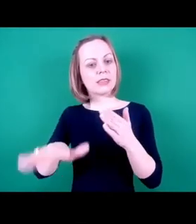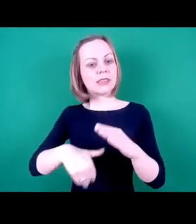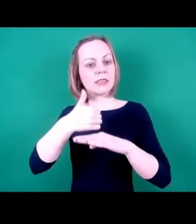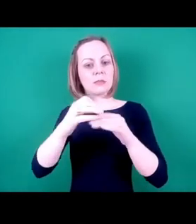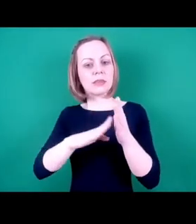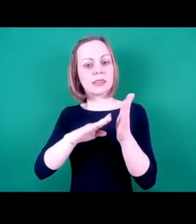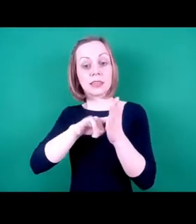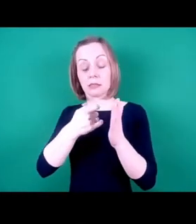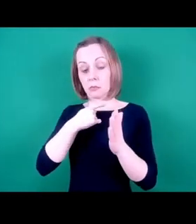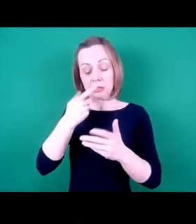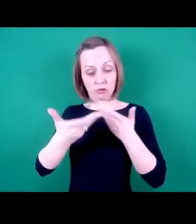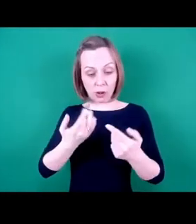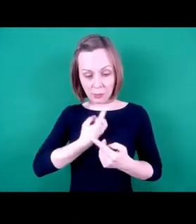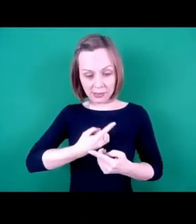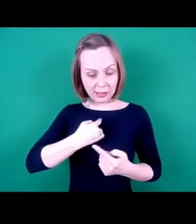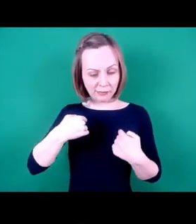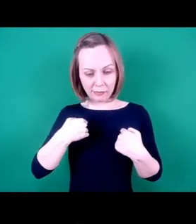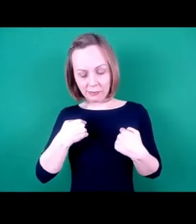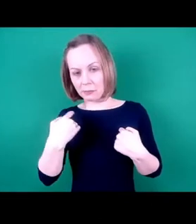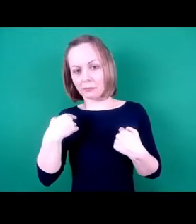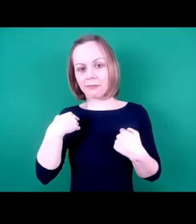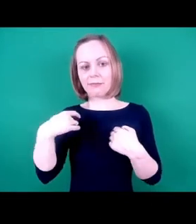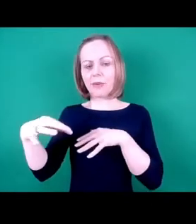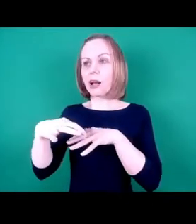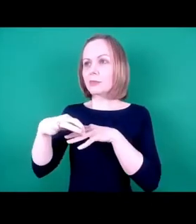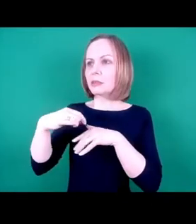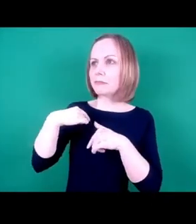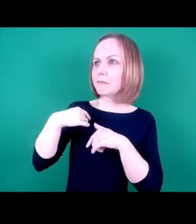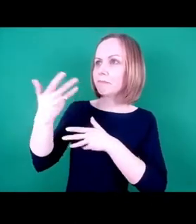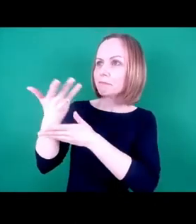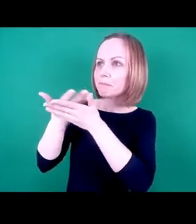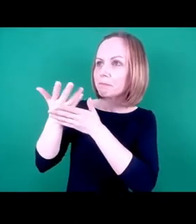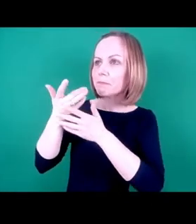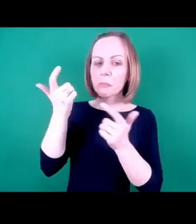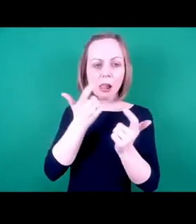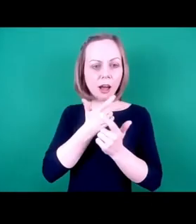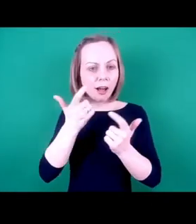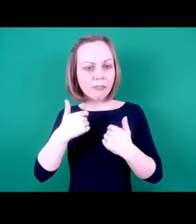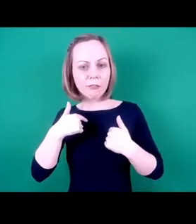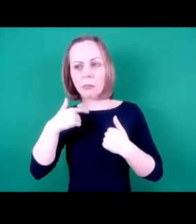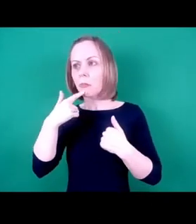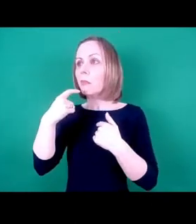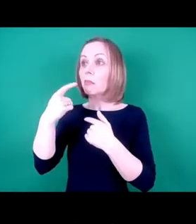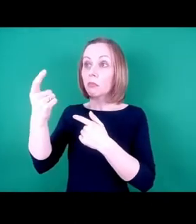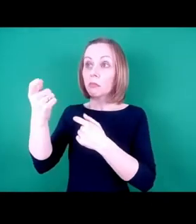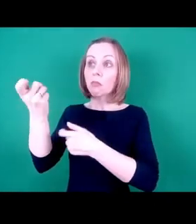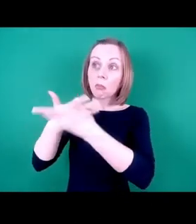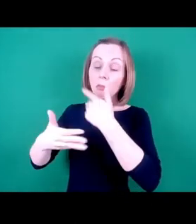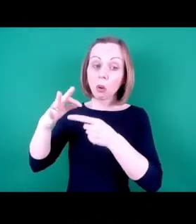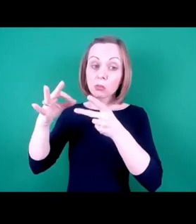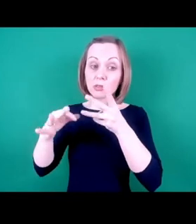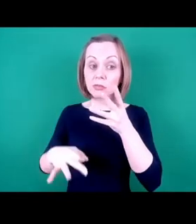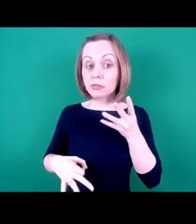describe myself, which I had quite a laugh with my husband about this afternoon, he gave me various options that I could share.